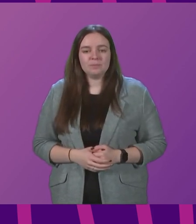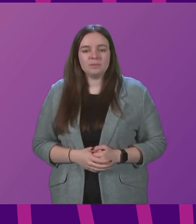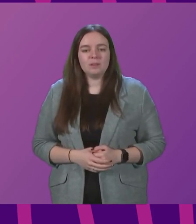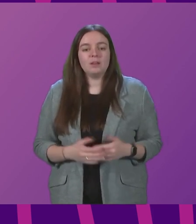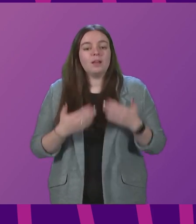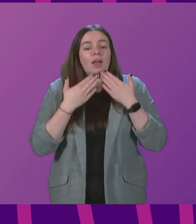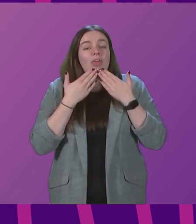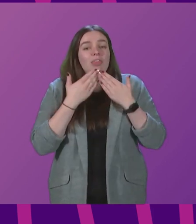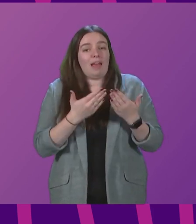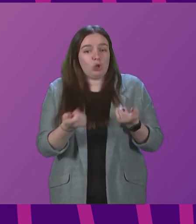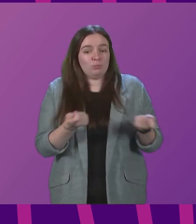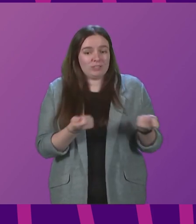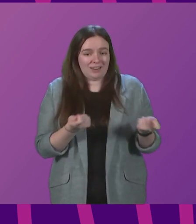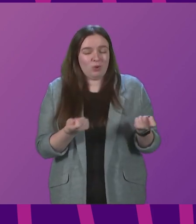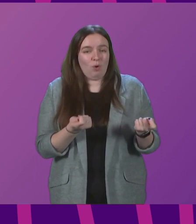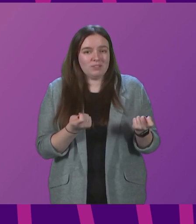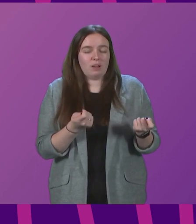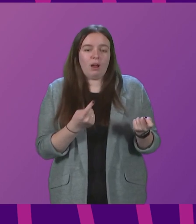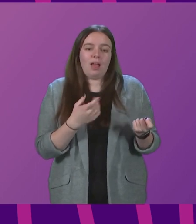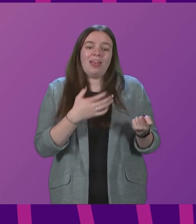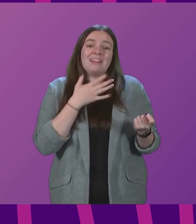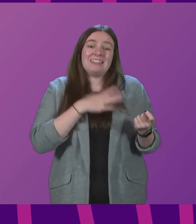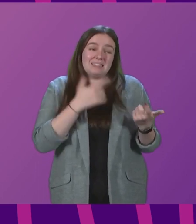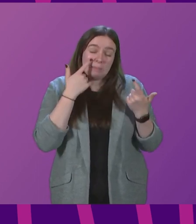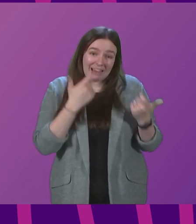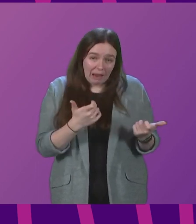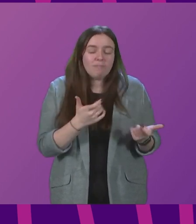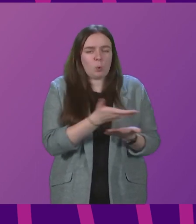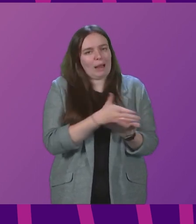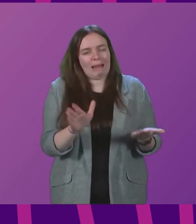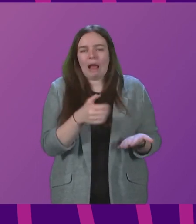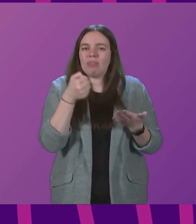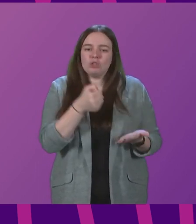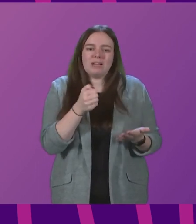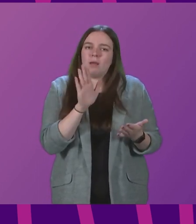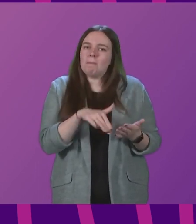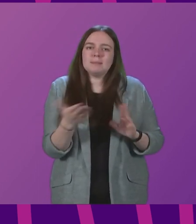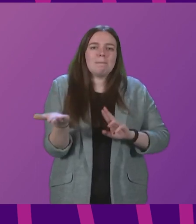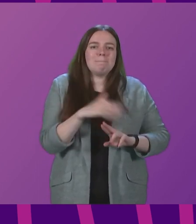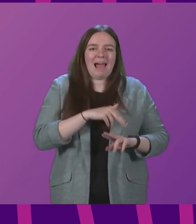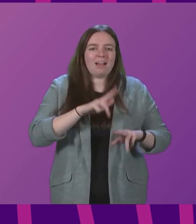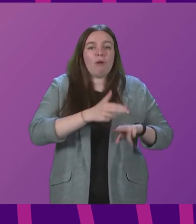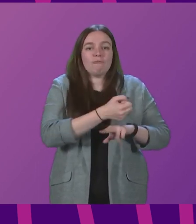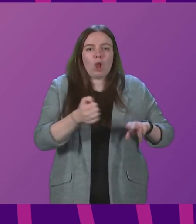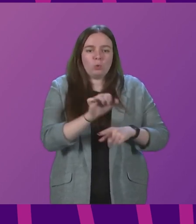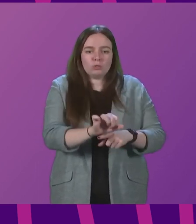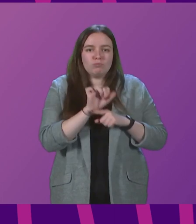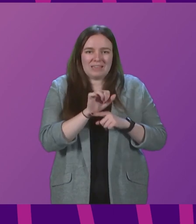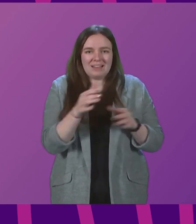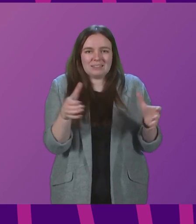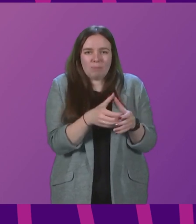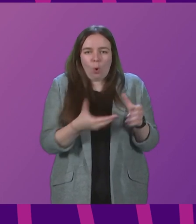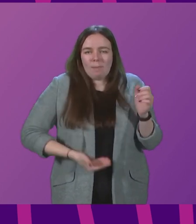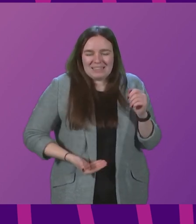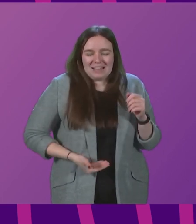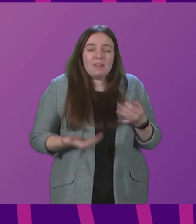Thank you, Presiding Officer. The need for caution is clear, and the Chancellor must bring back furlough to protect small businesses. The absence